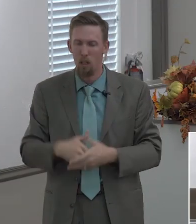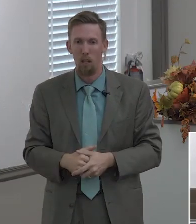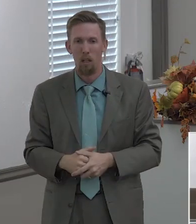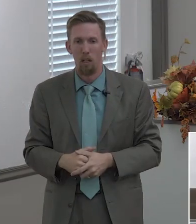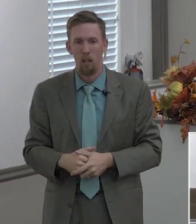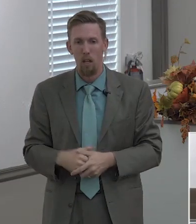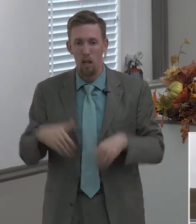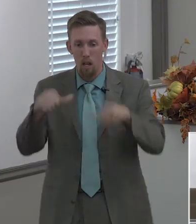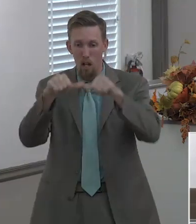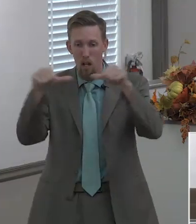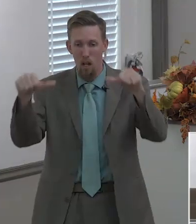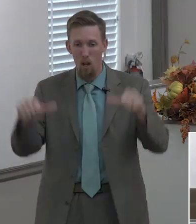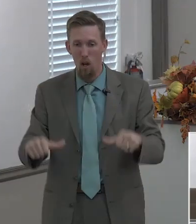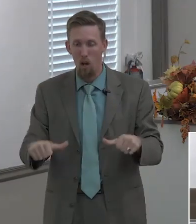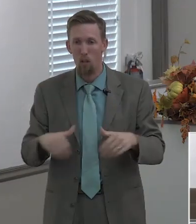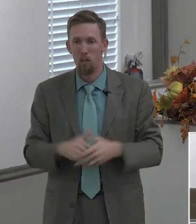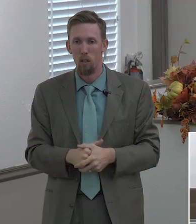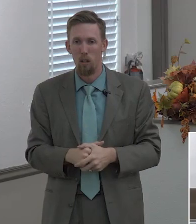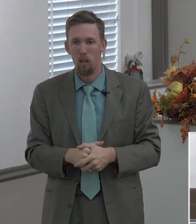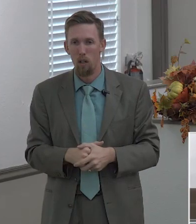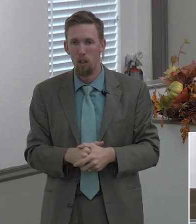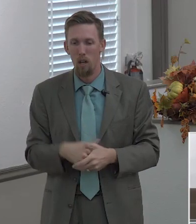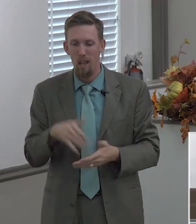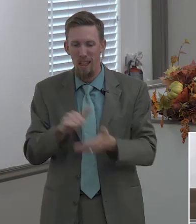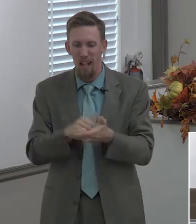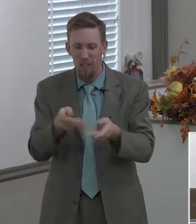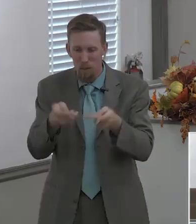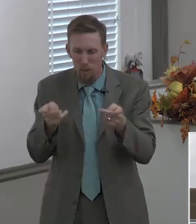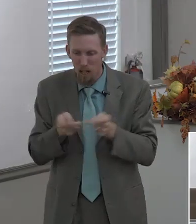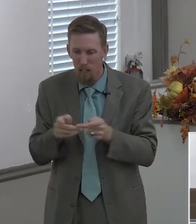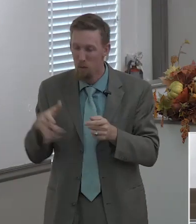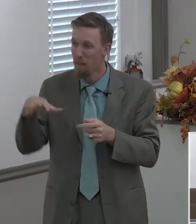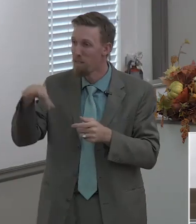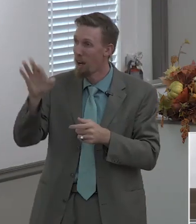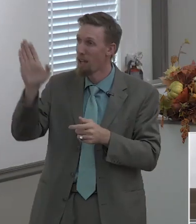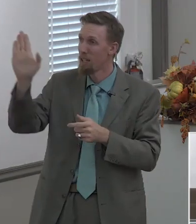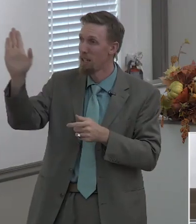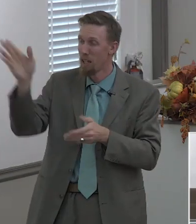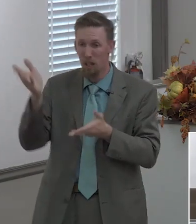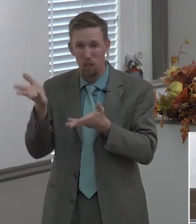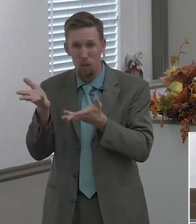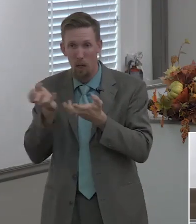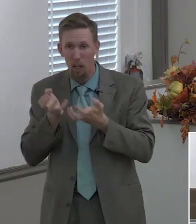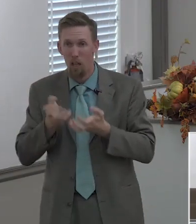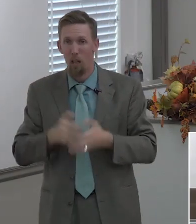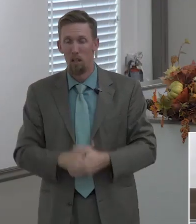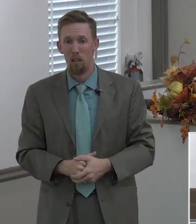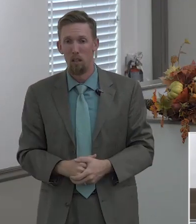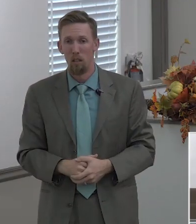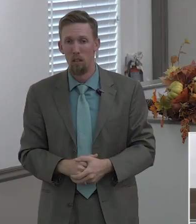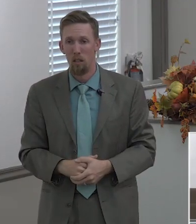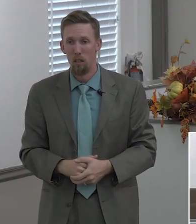an altar is where we find the will of god many times